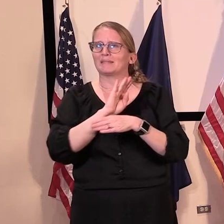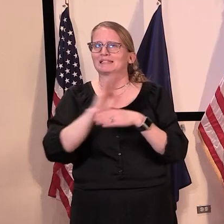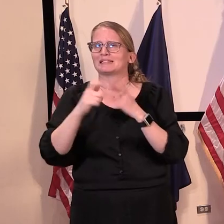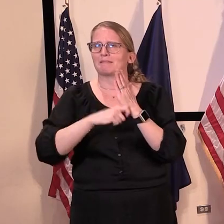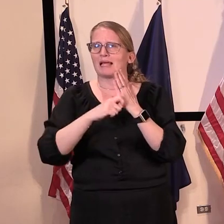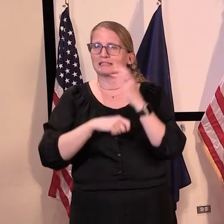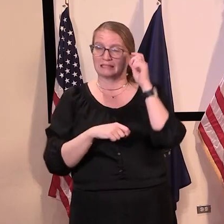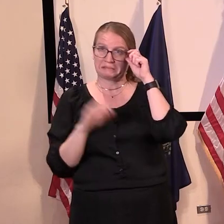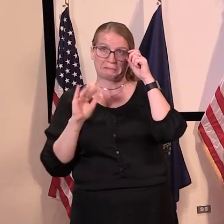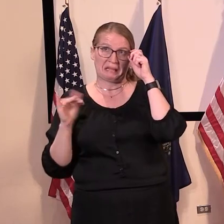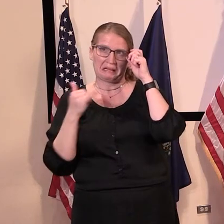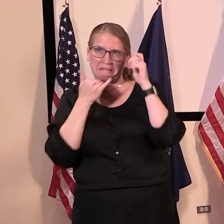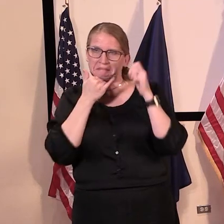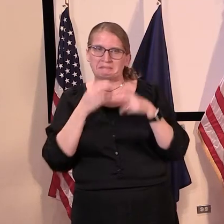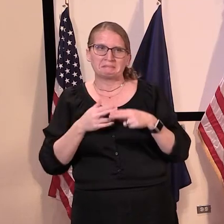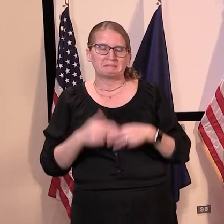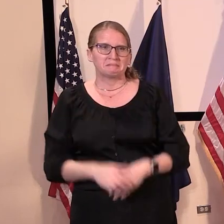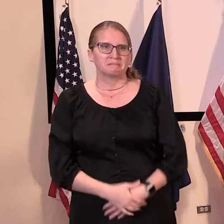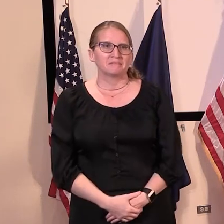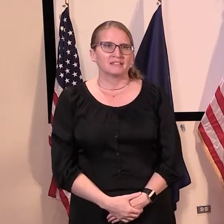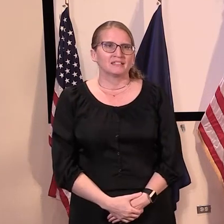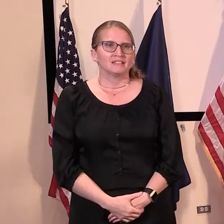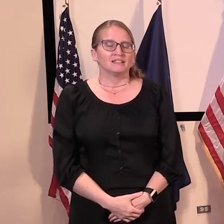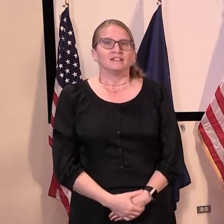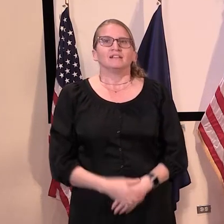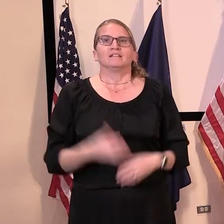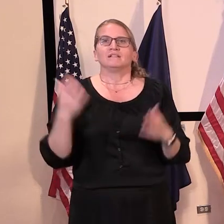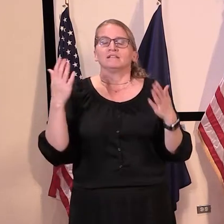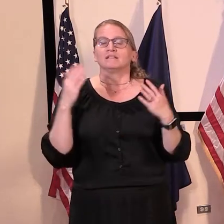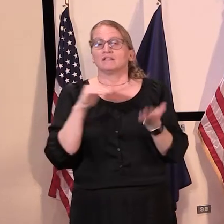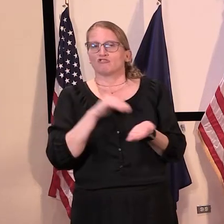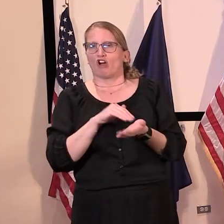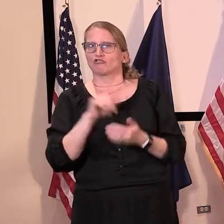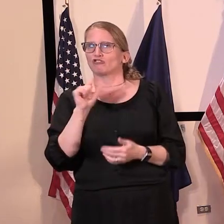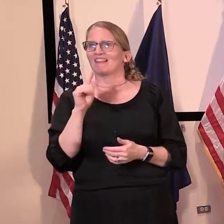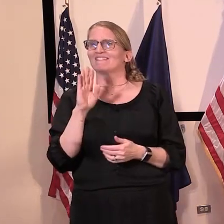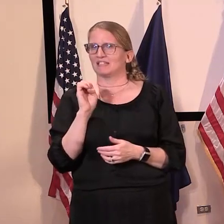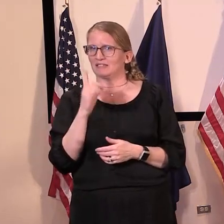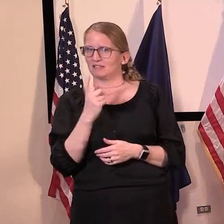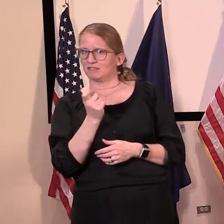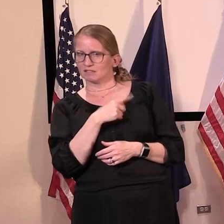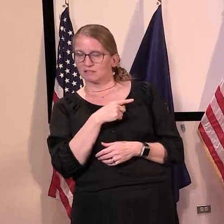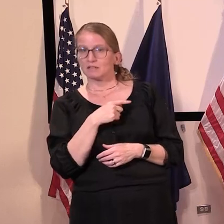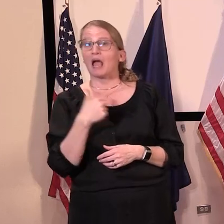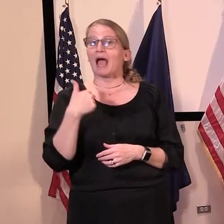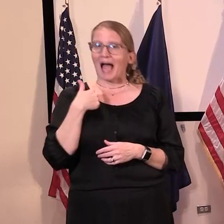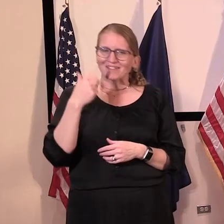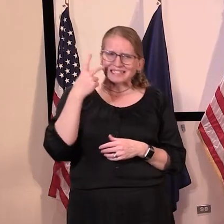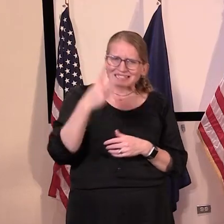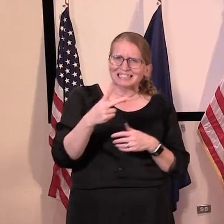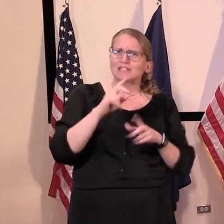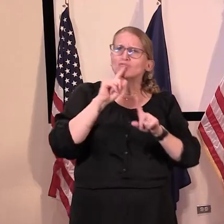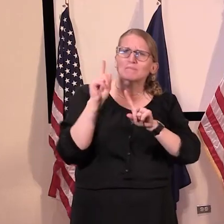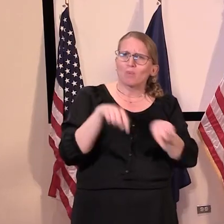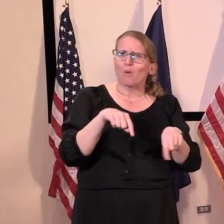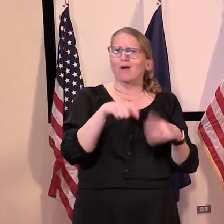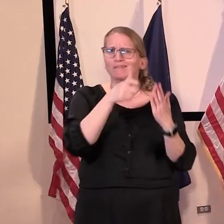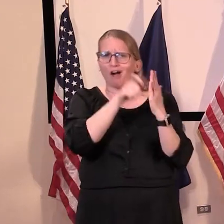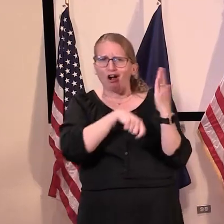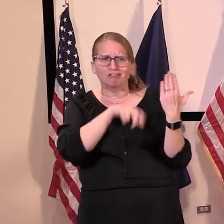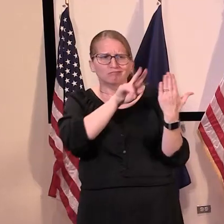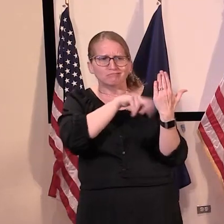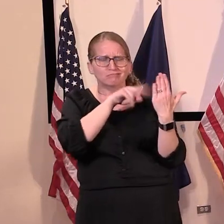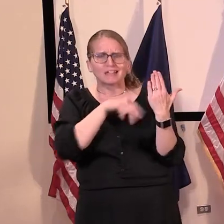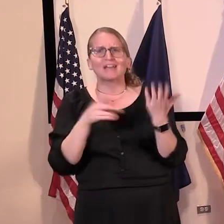Hi, good morning, uh, uh, Dr. Levine. I have seen reports and actually talked to a doctor about the, the, the changing